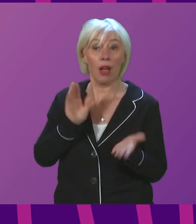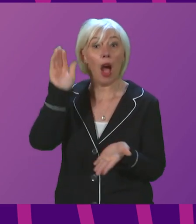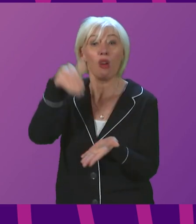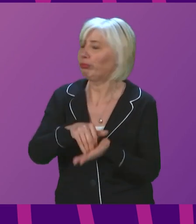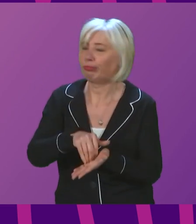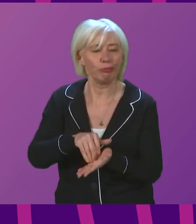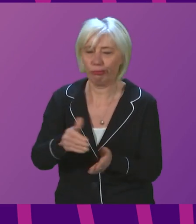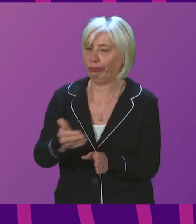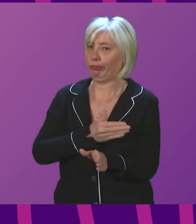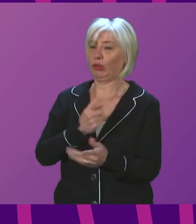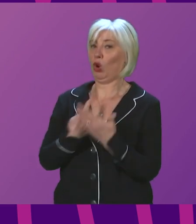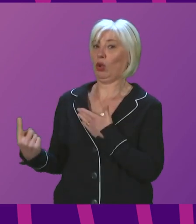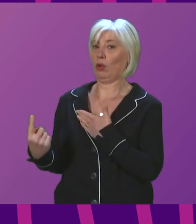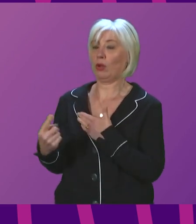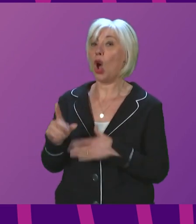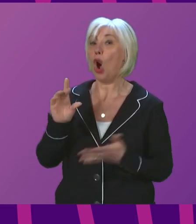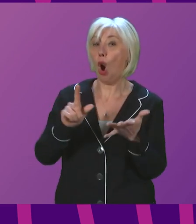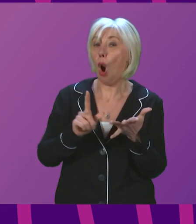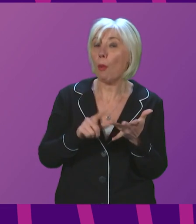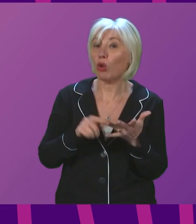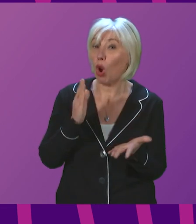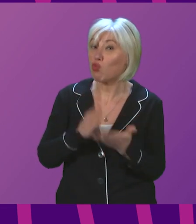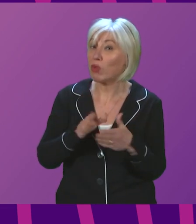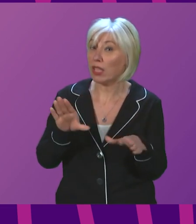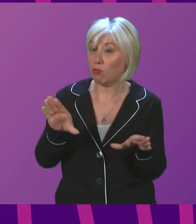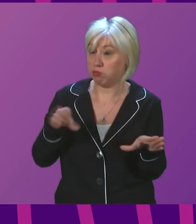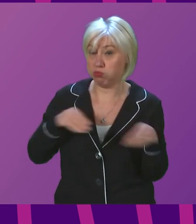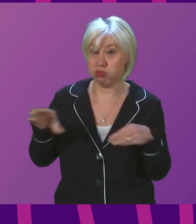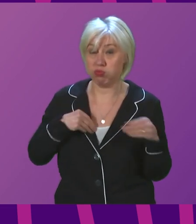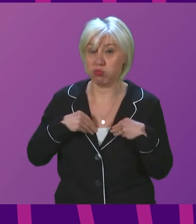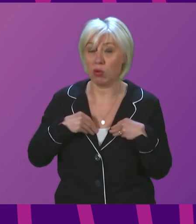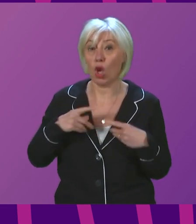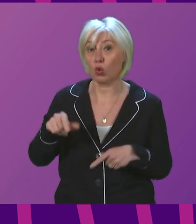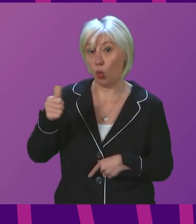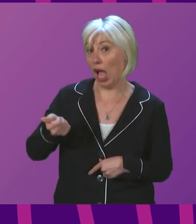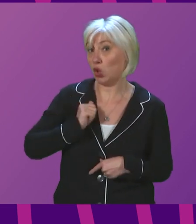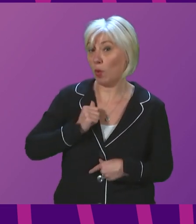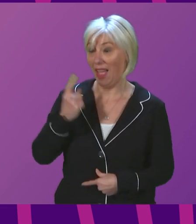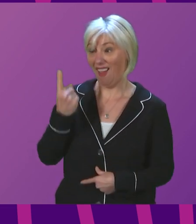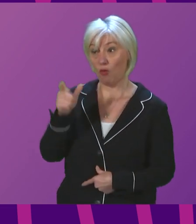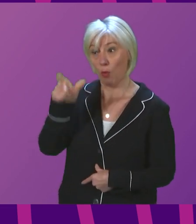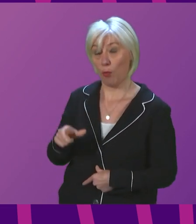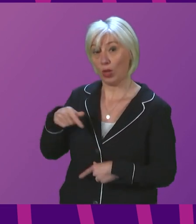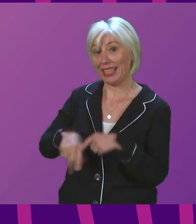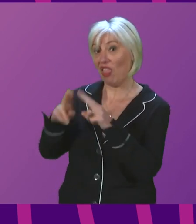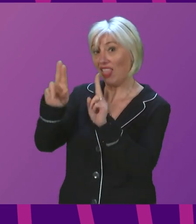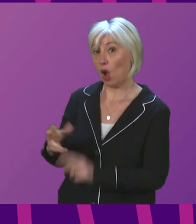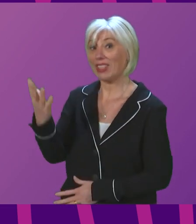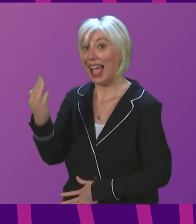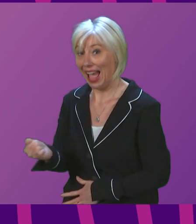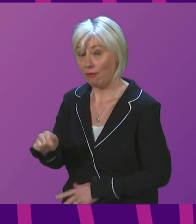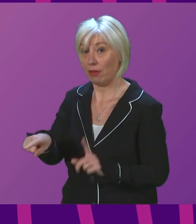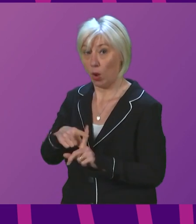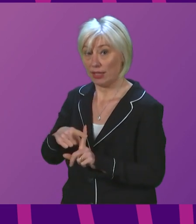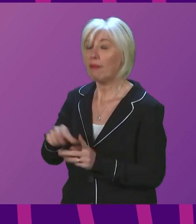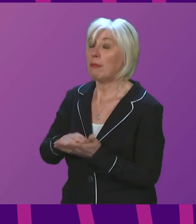And given how infectious Omicron is, you should assume that if one member of a household is positive, the others are likely to be so too.